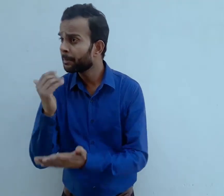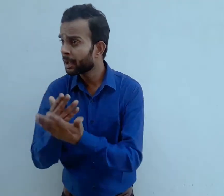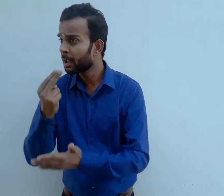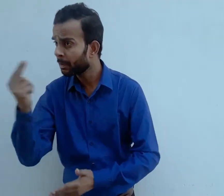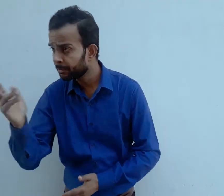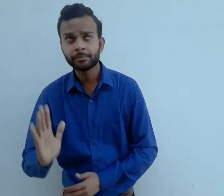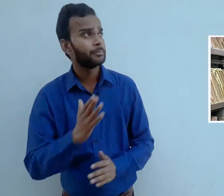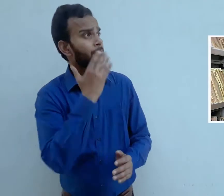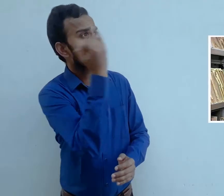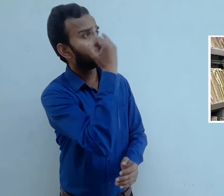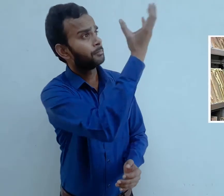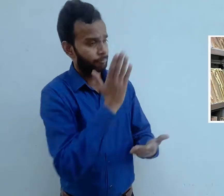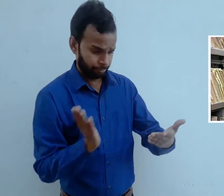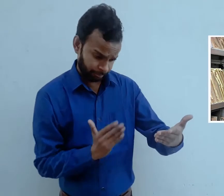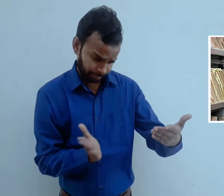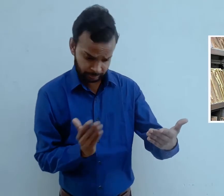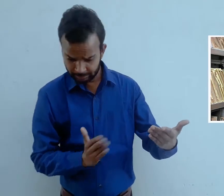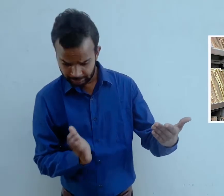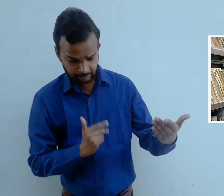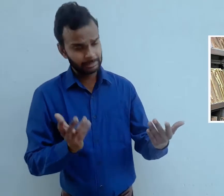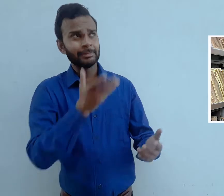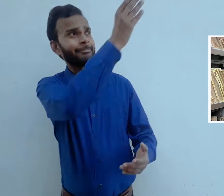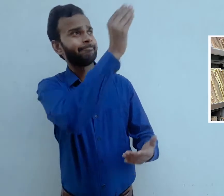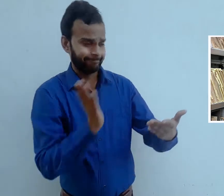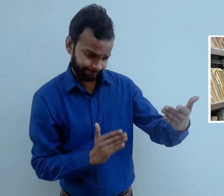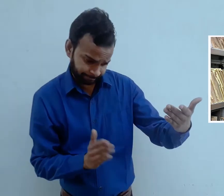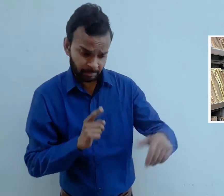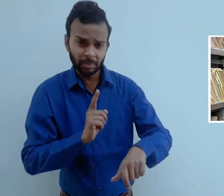of a person's account in the files was time-consuming.